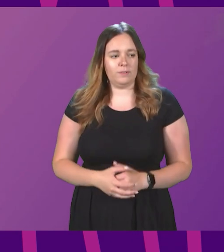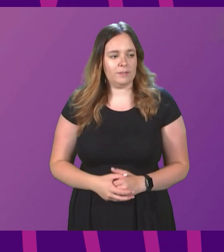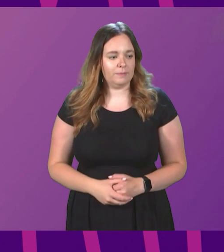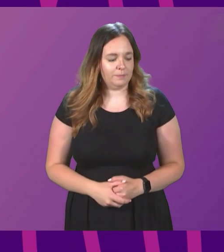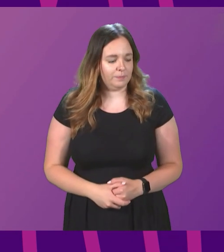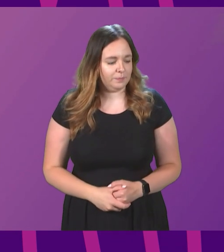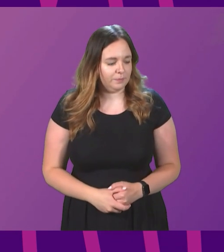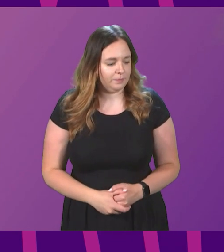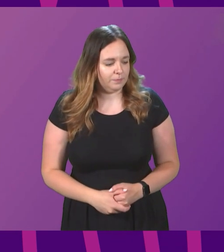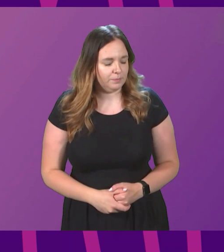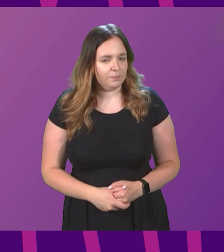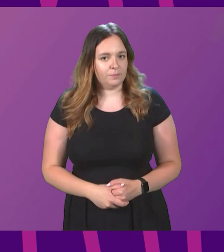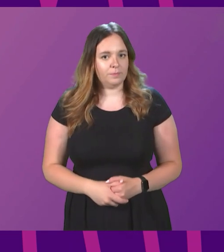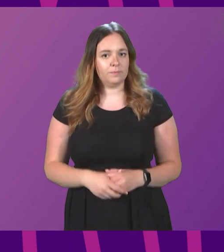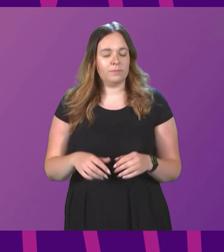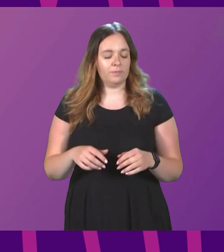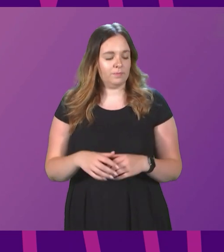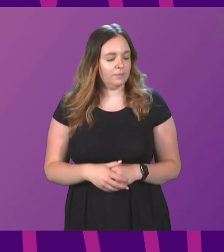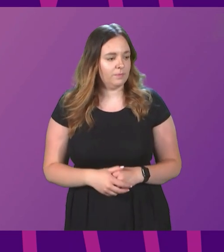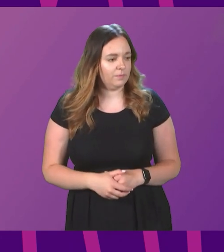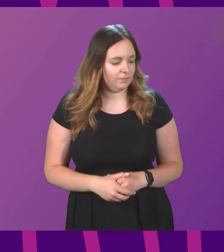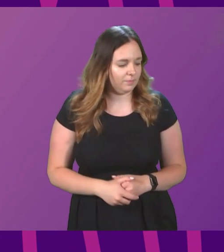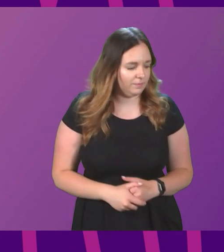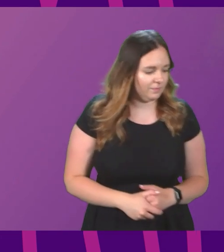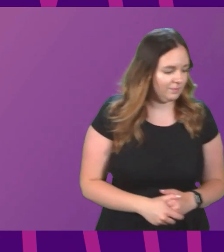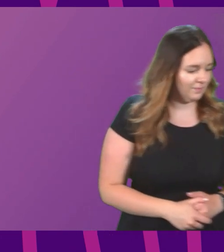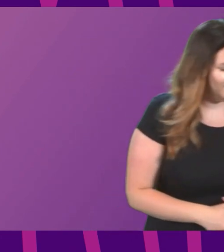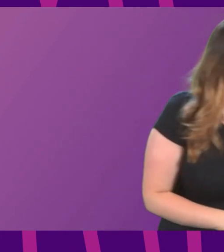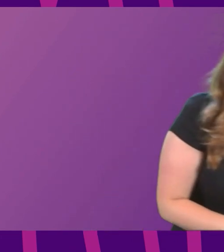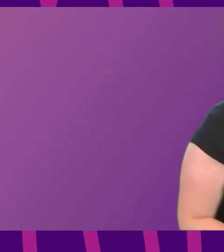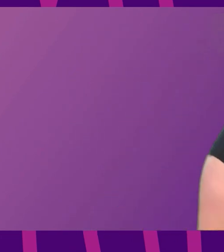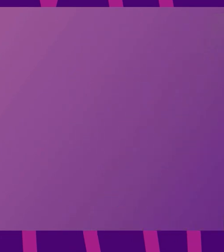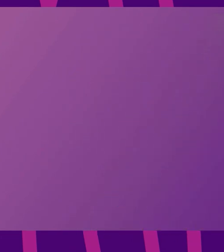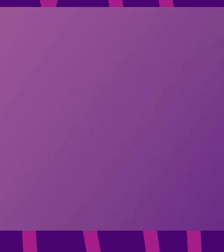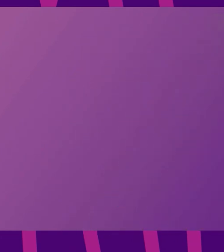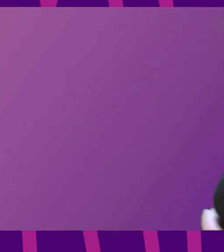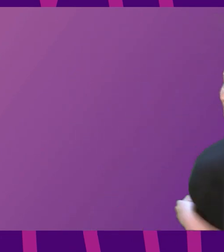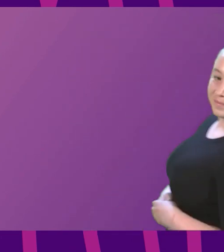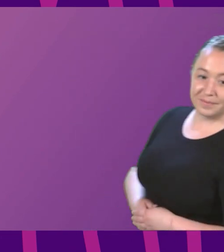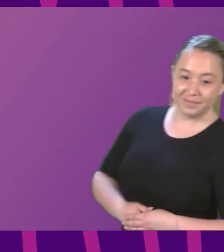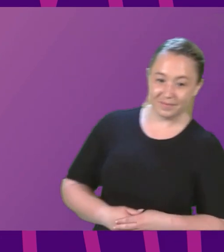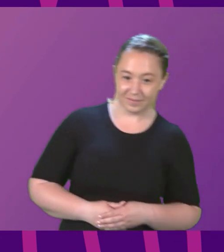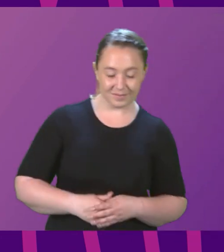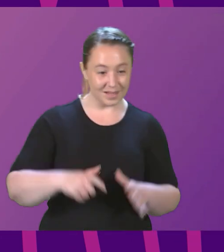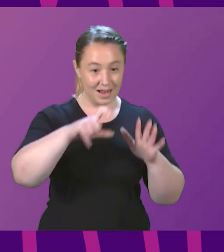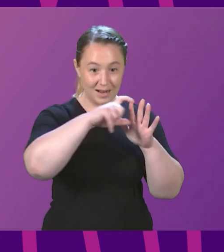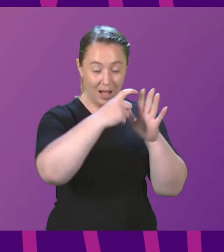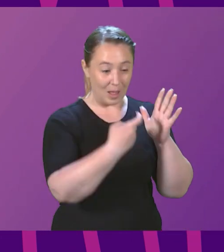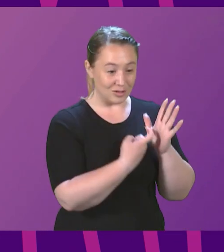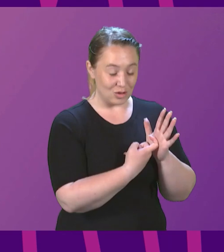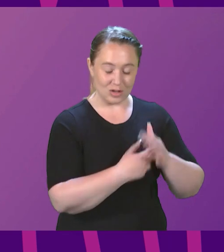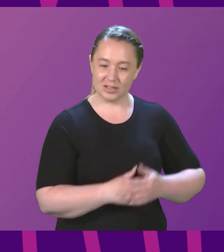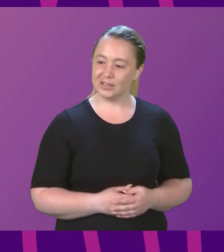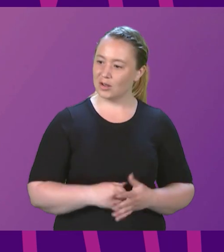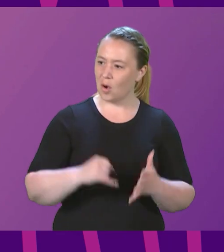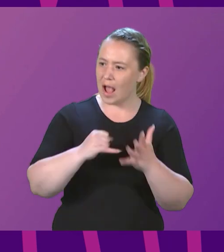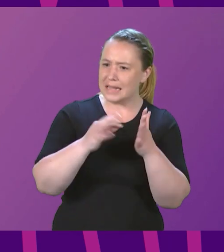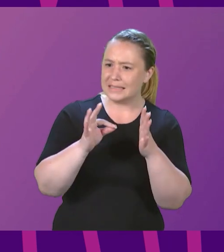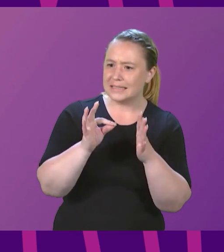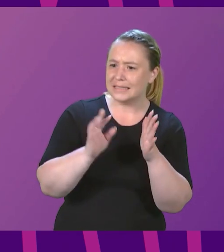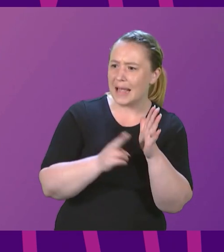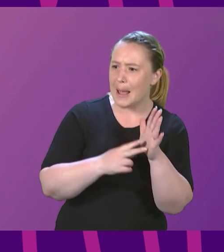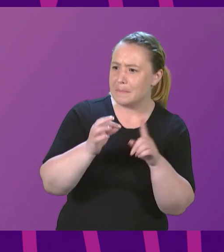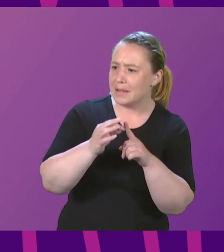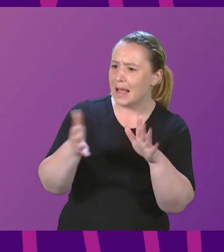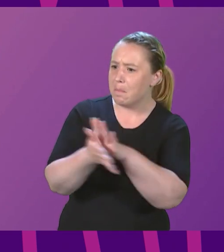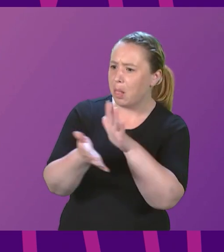you very much, president officer. I wonder if that SNP applause was to make up for the people in the public gallery actually walking out as the first minister was